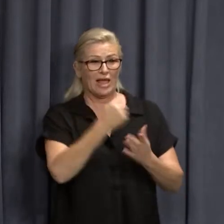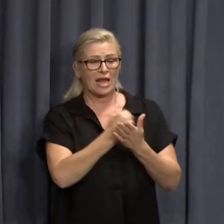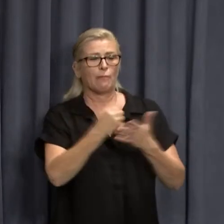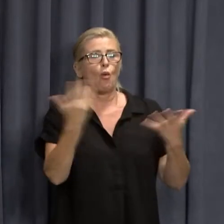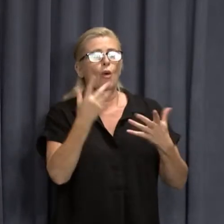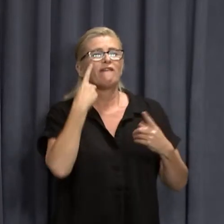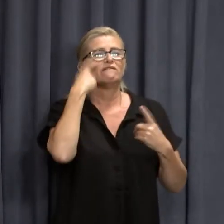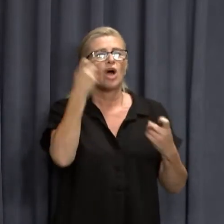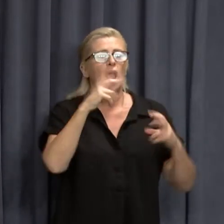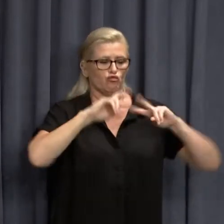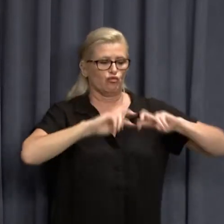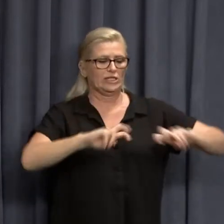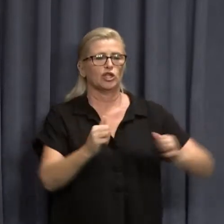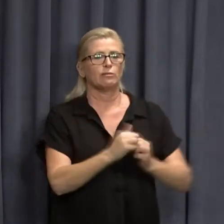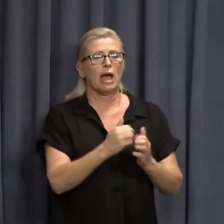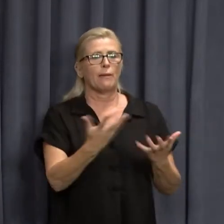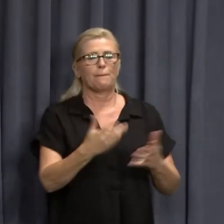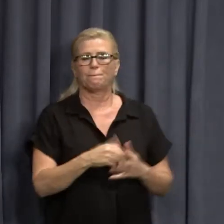He's...